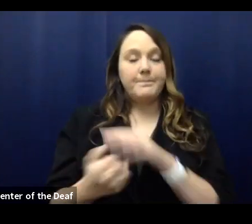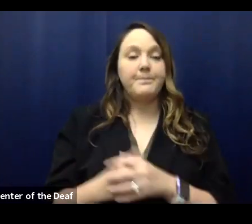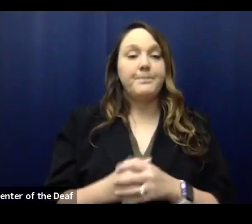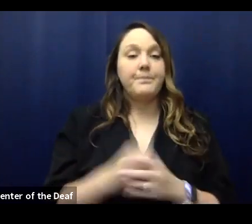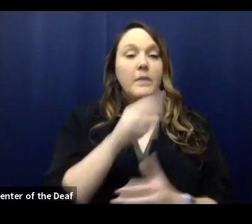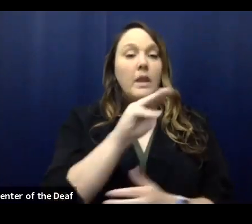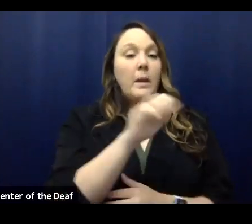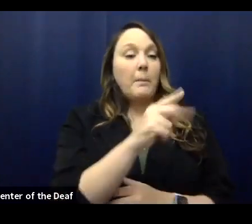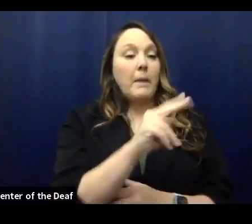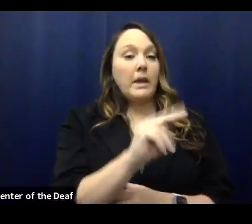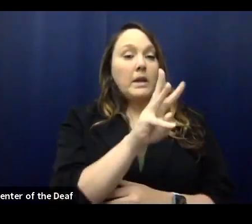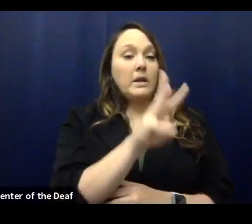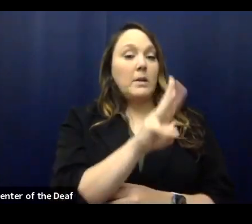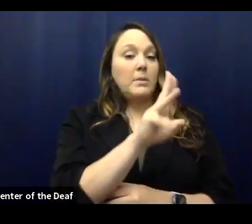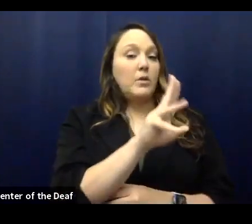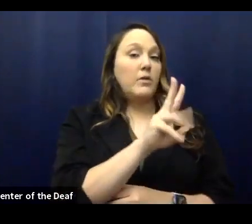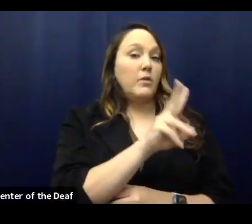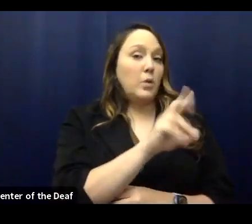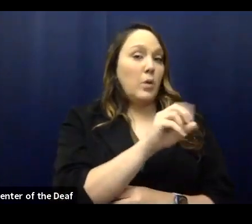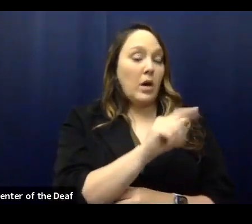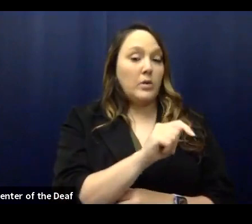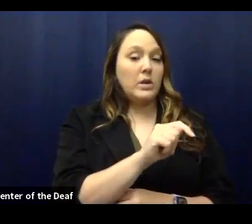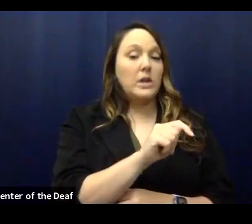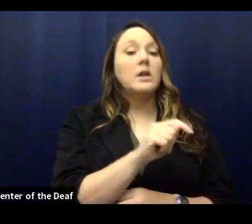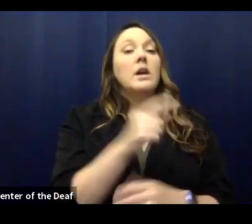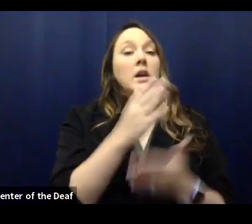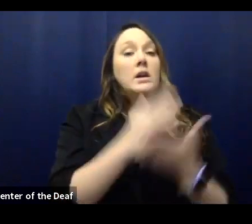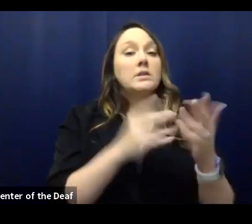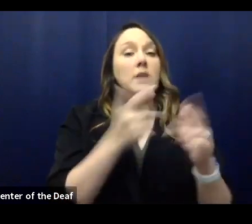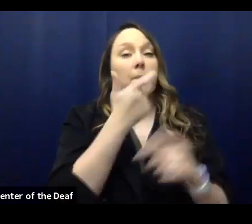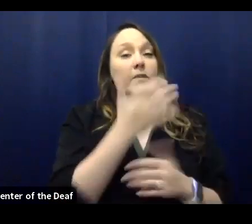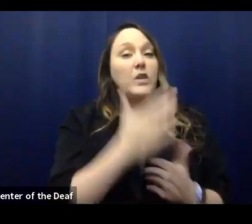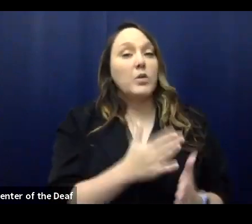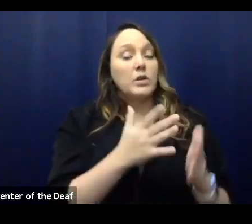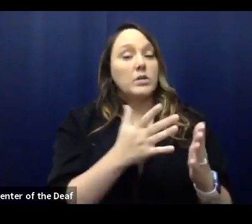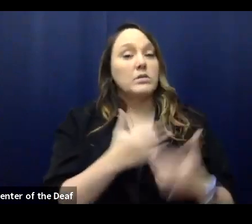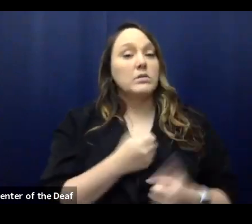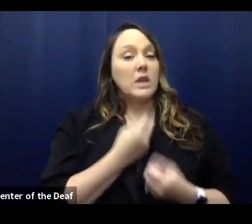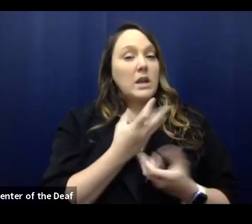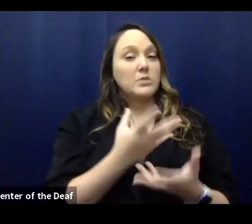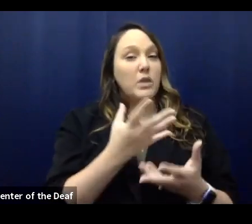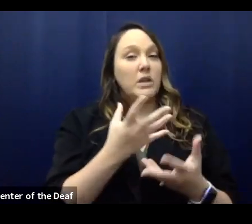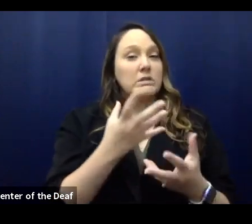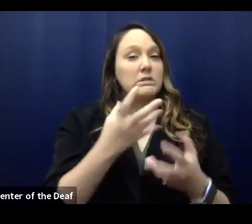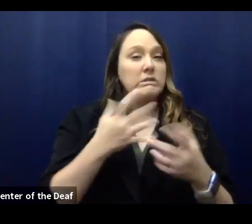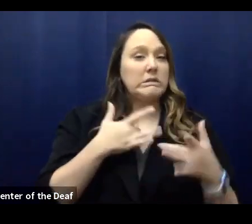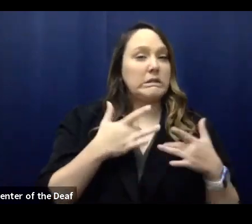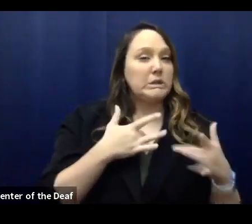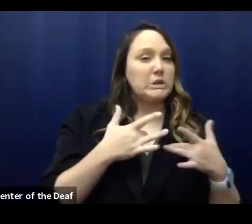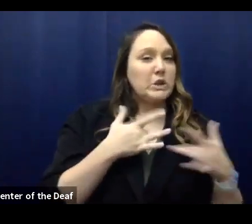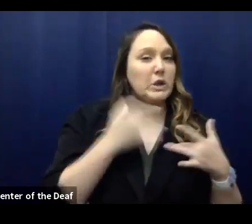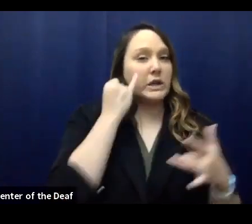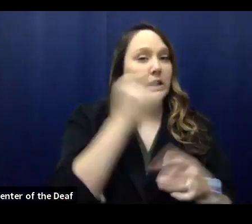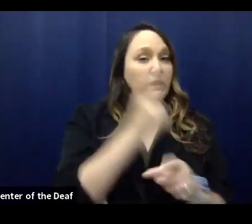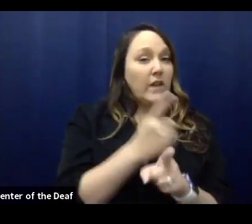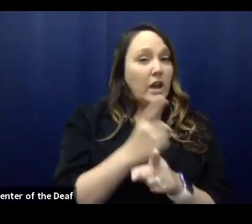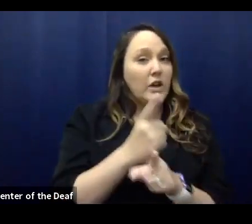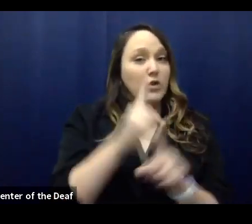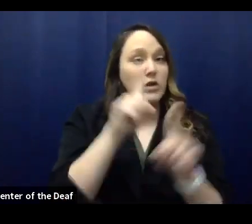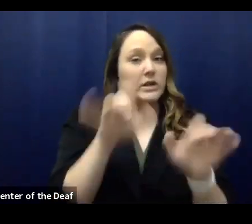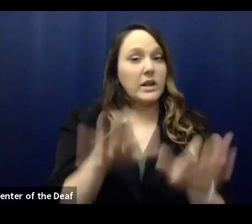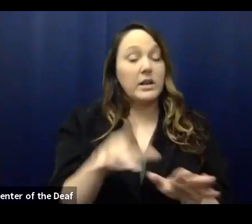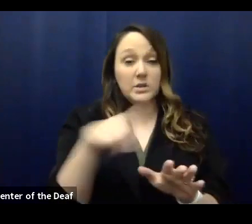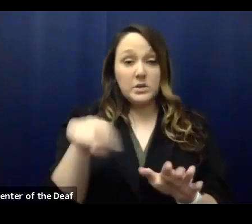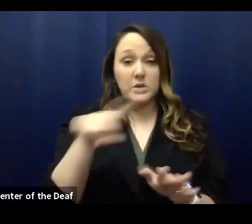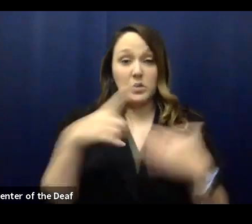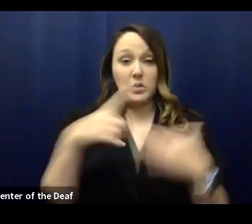WVLT, some of our viewers have expressed concerns regarding the accuracy of COVID-19 tests. How confident are health officials when